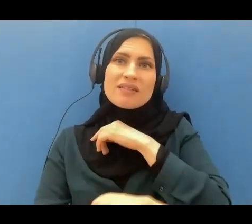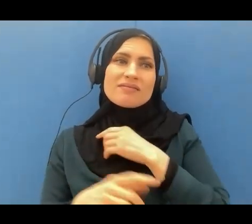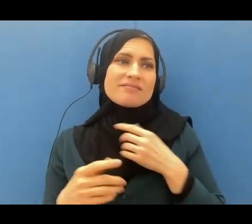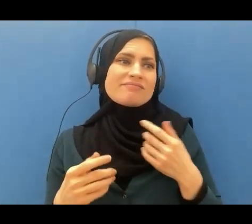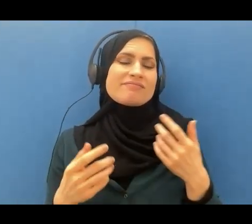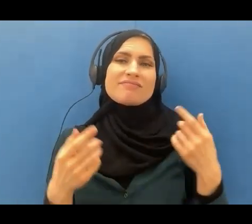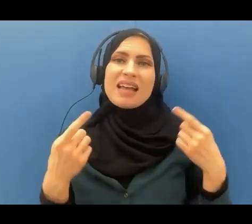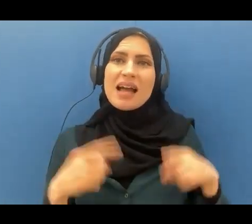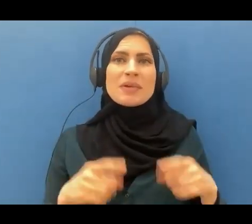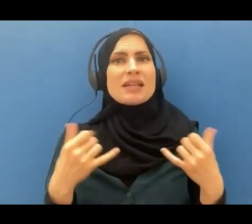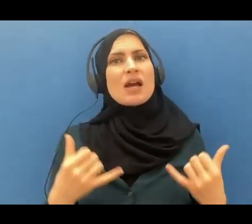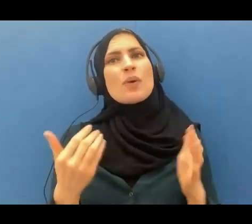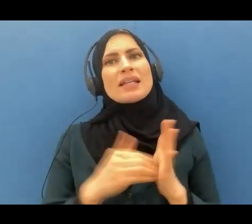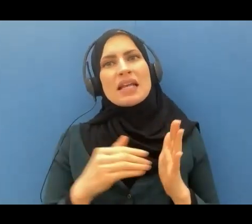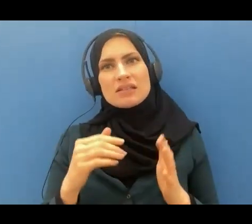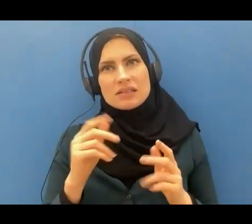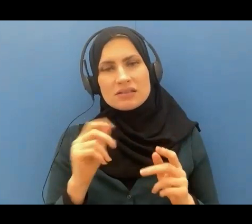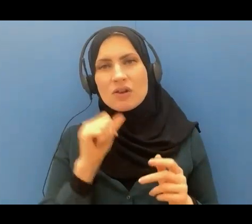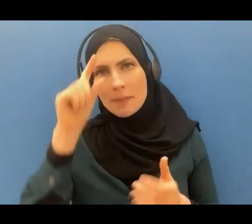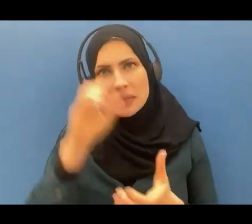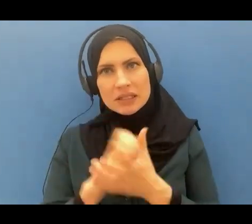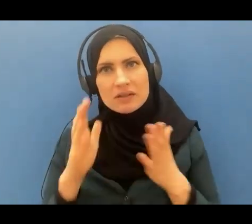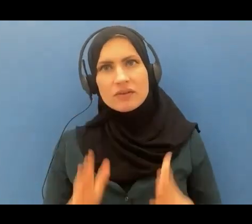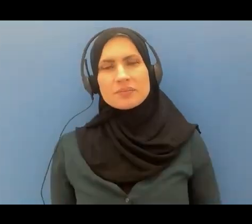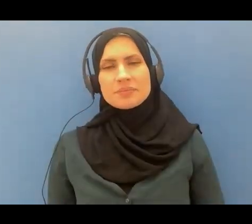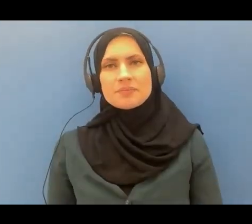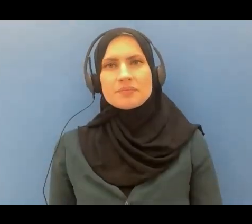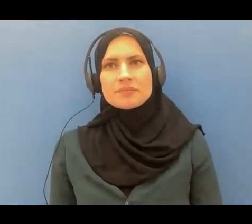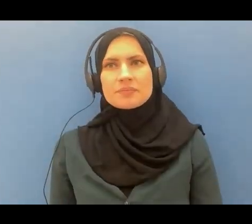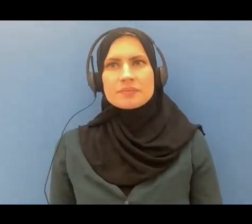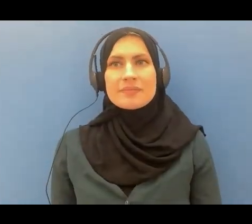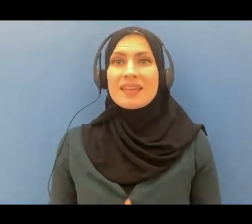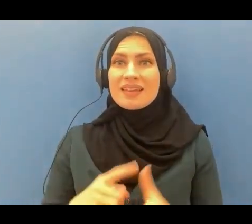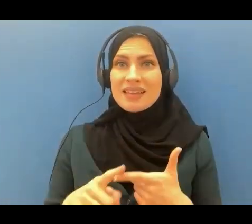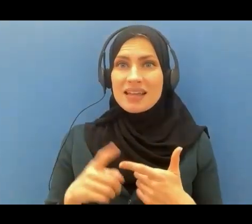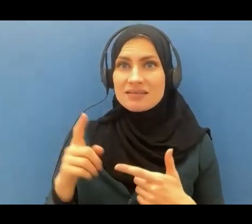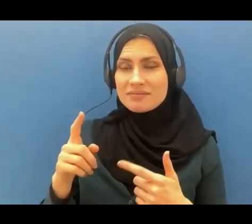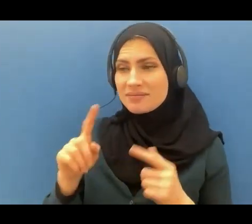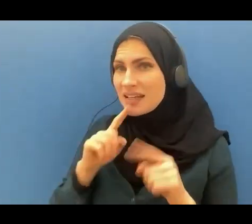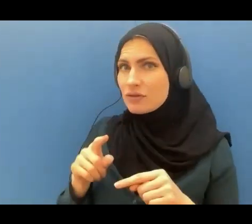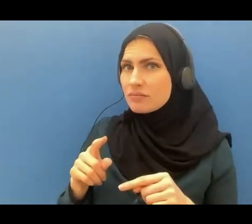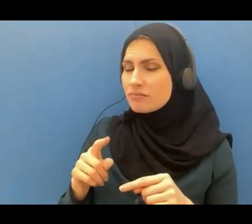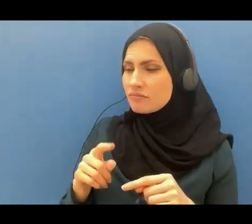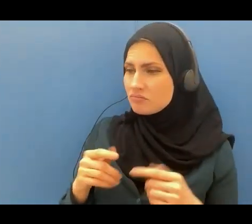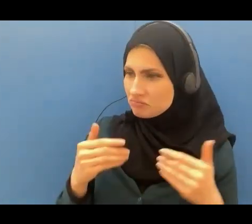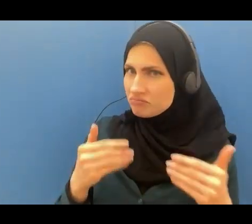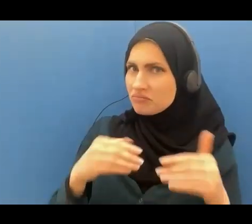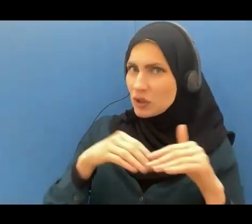the disbelievers and then they will be told enter into the gates of hellfire